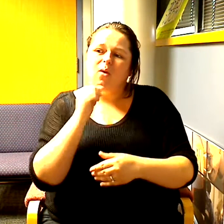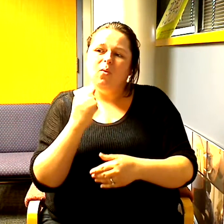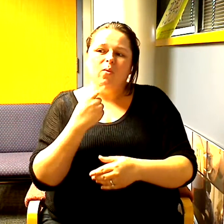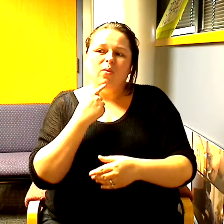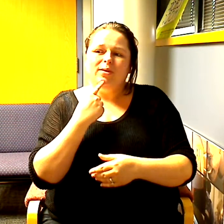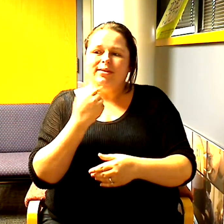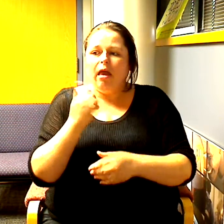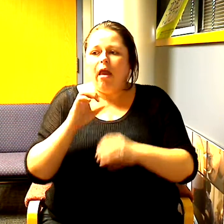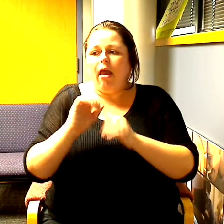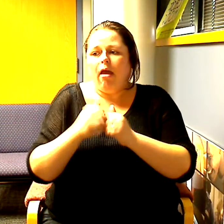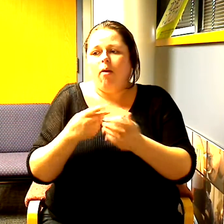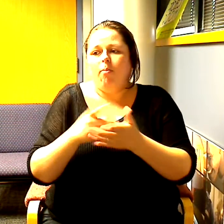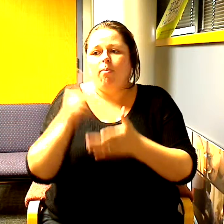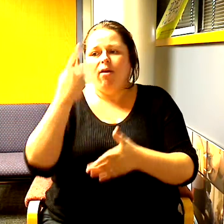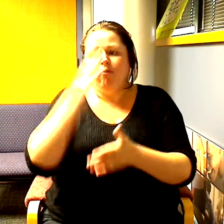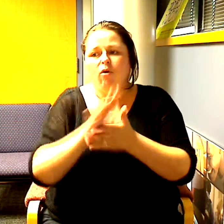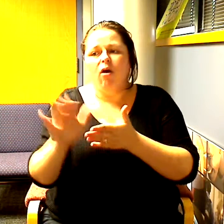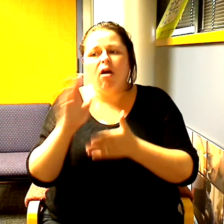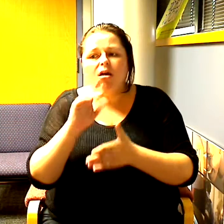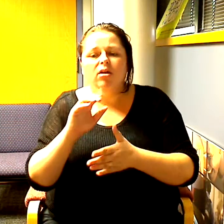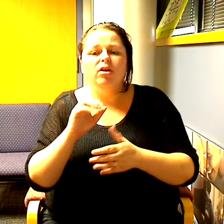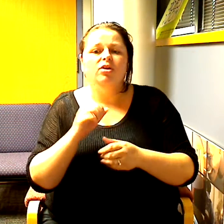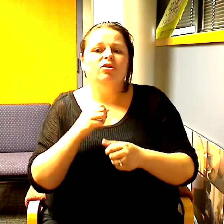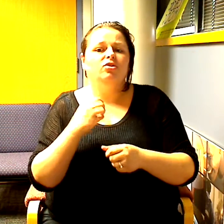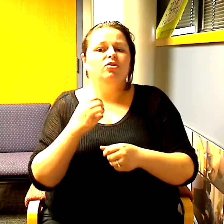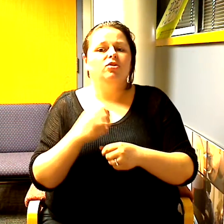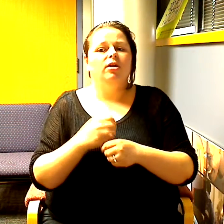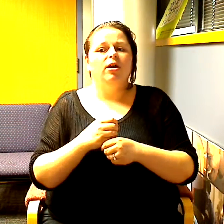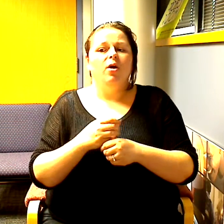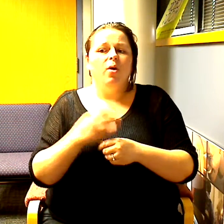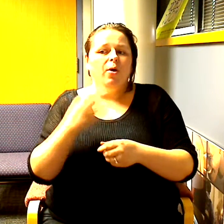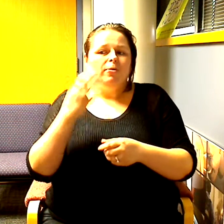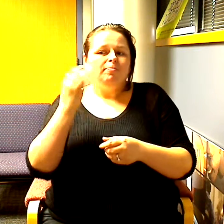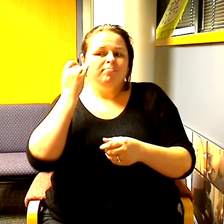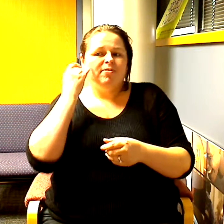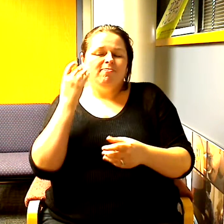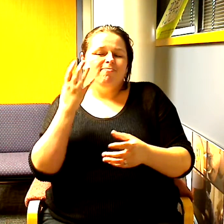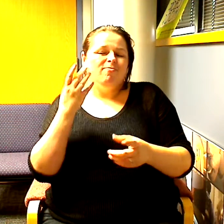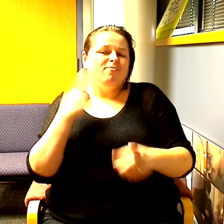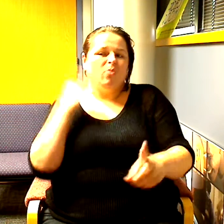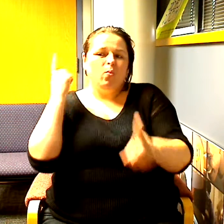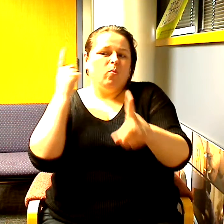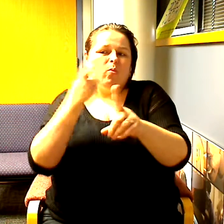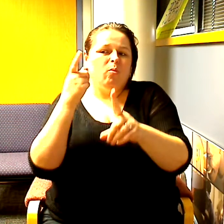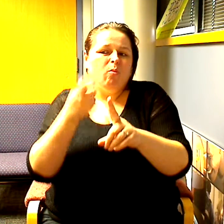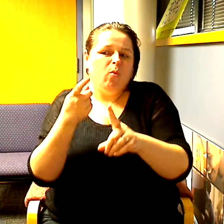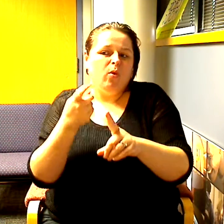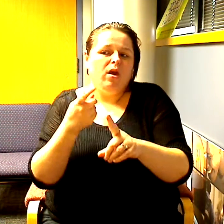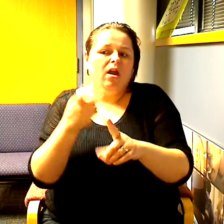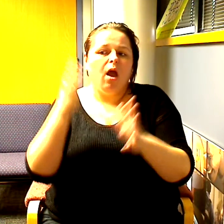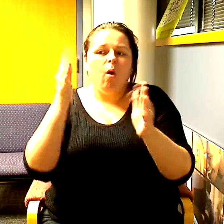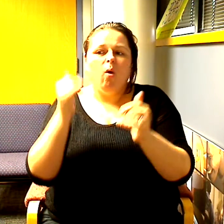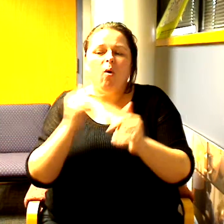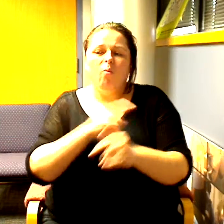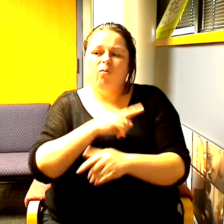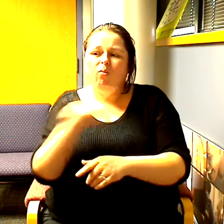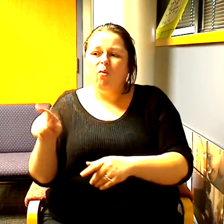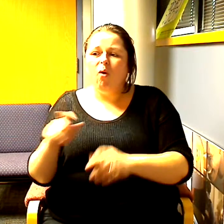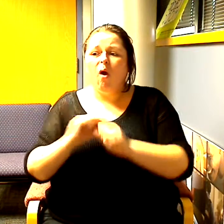if there's a takeaway to this talk I hope is that we all feel more comfortable acknowledging the power